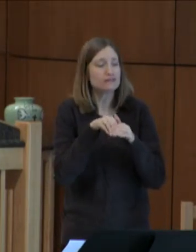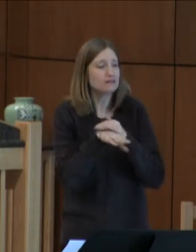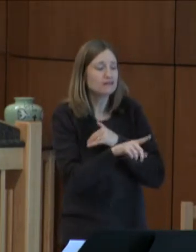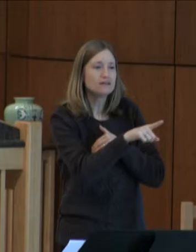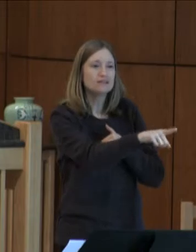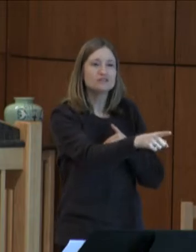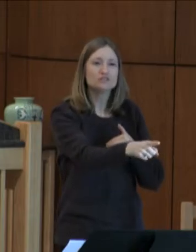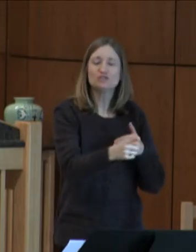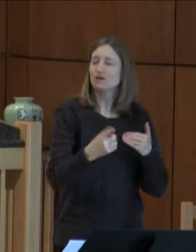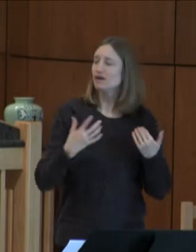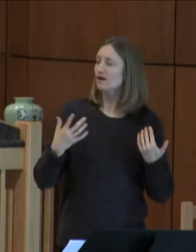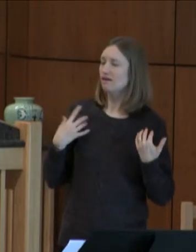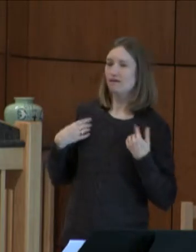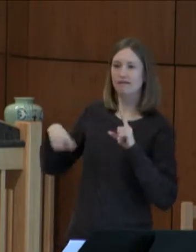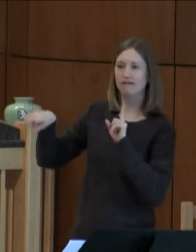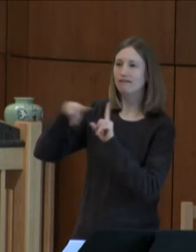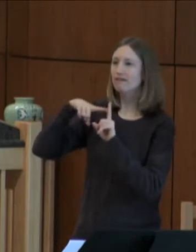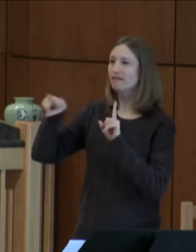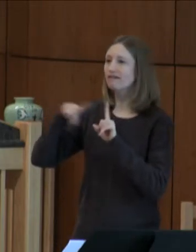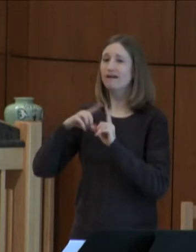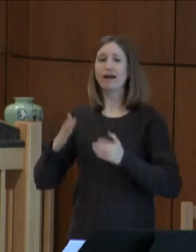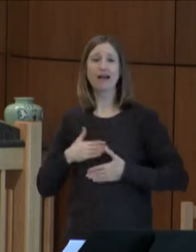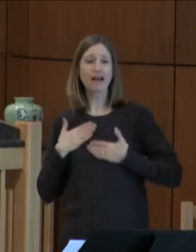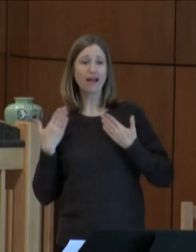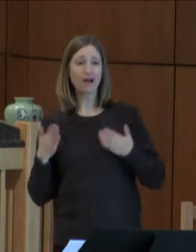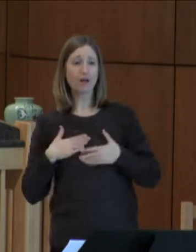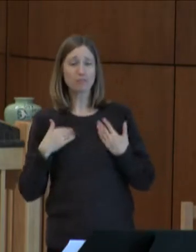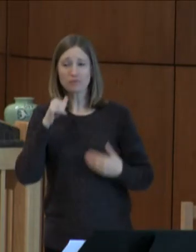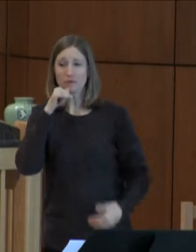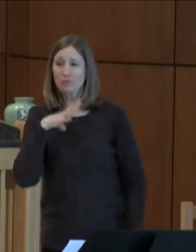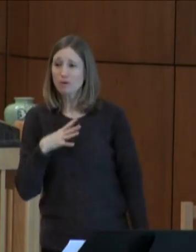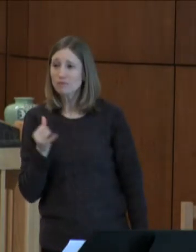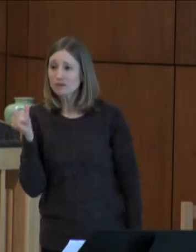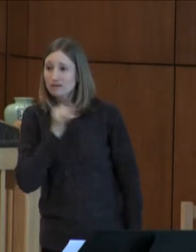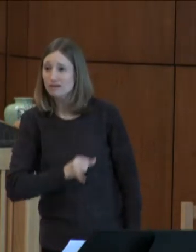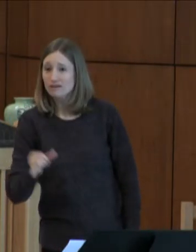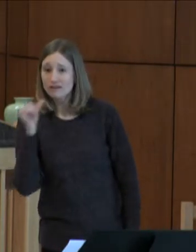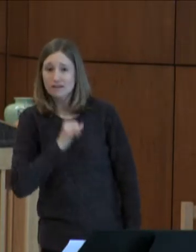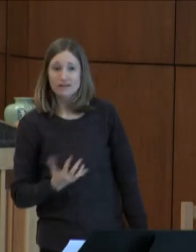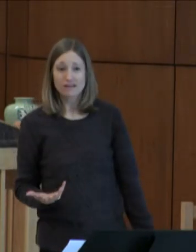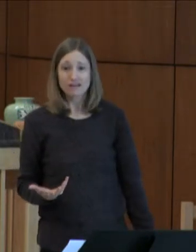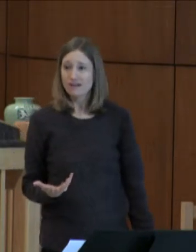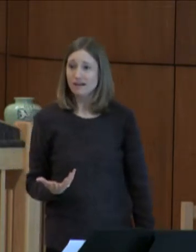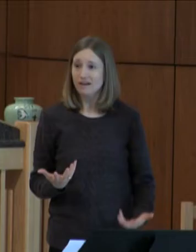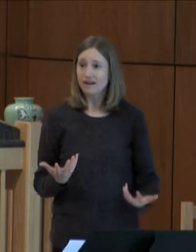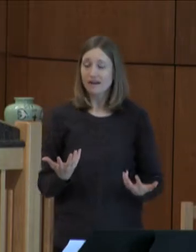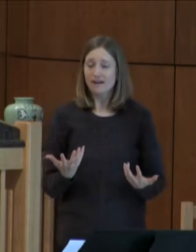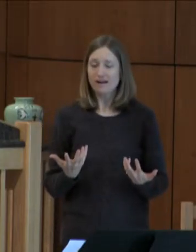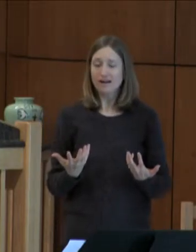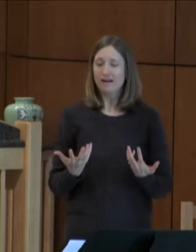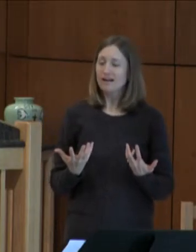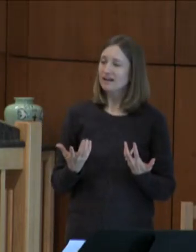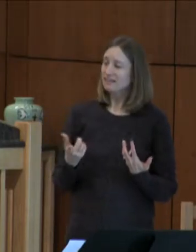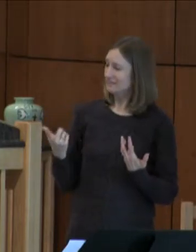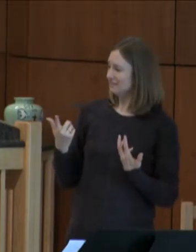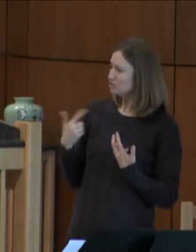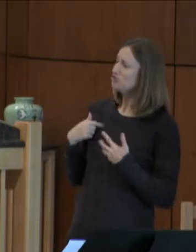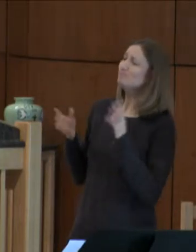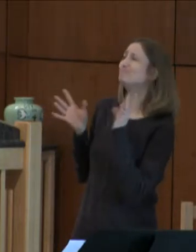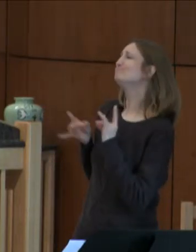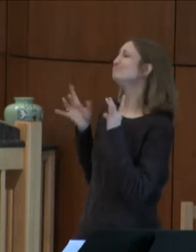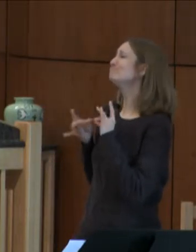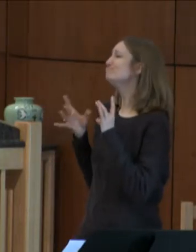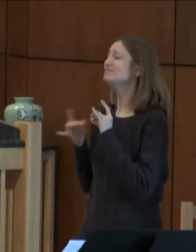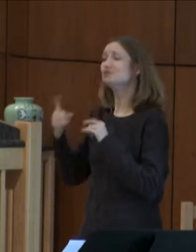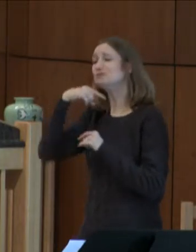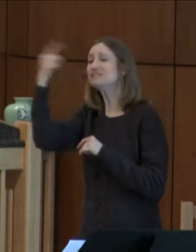most optimistic, cheerful person I had met in a long time. She was readily telling the